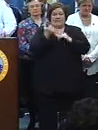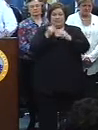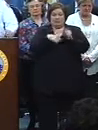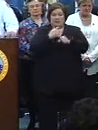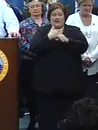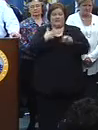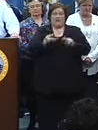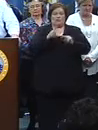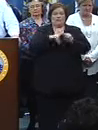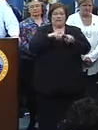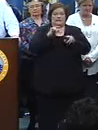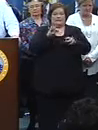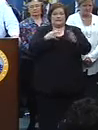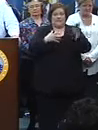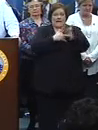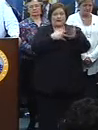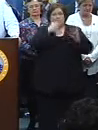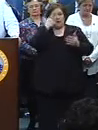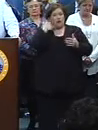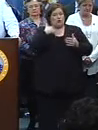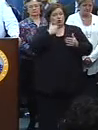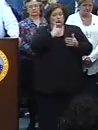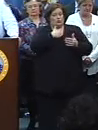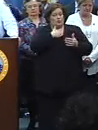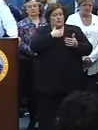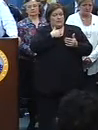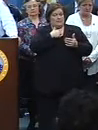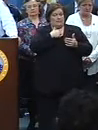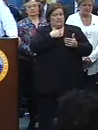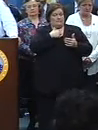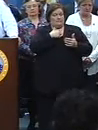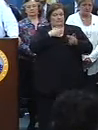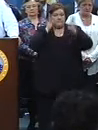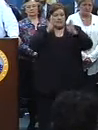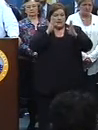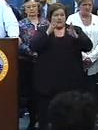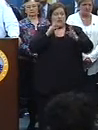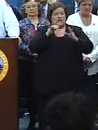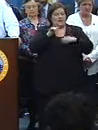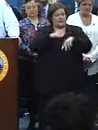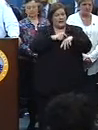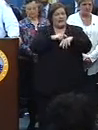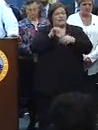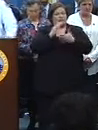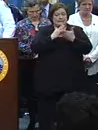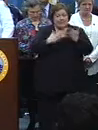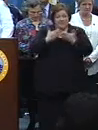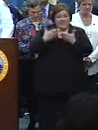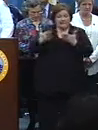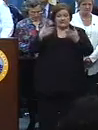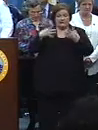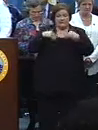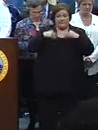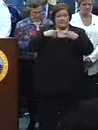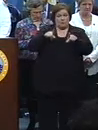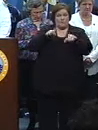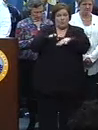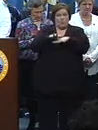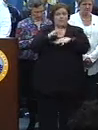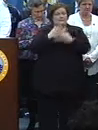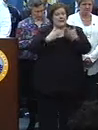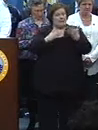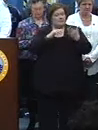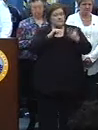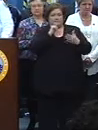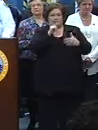we also had an increase in summonses because we clearly hear the message that some revelry during Mardi Gras is acceptable, but some impedes the rights of